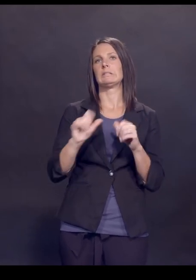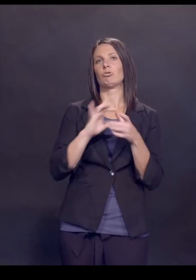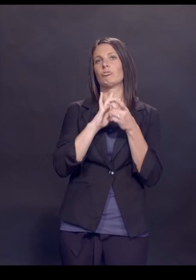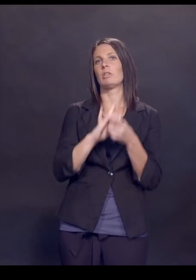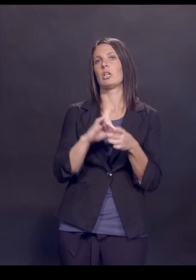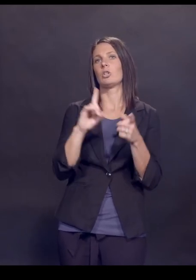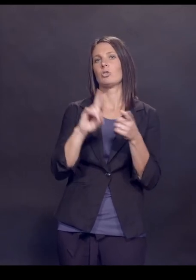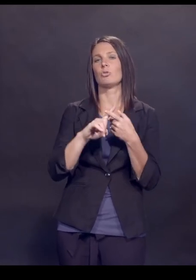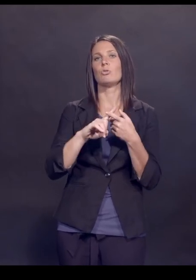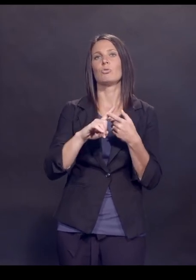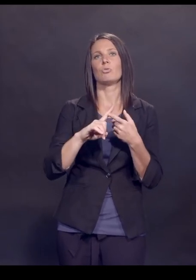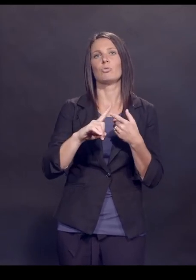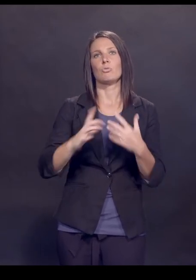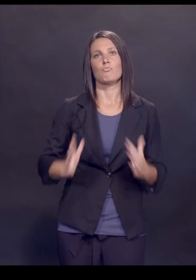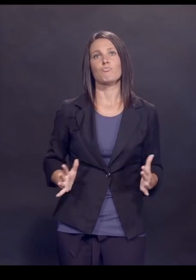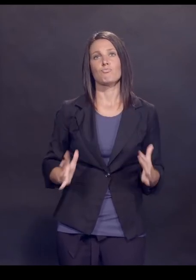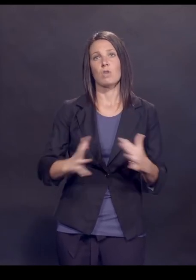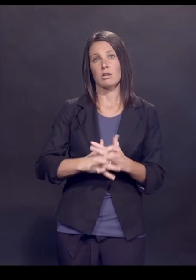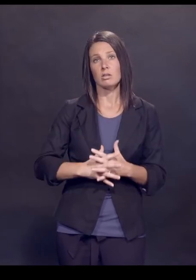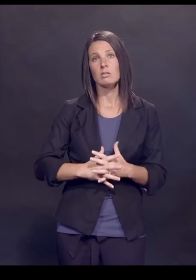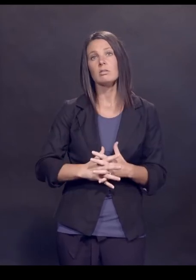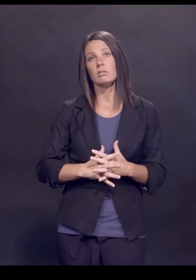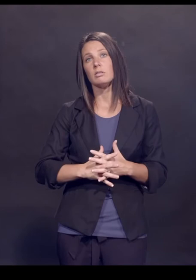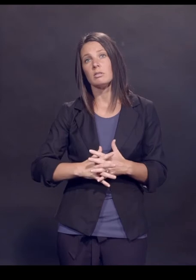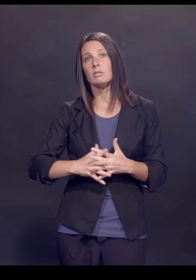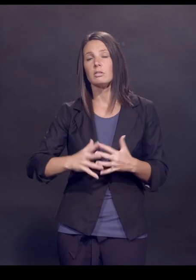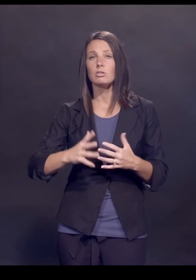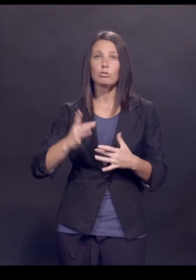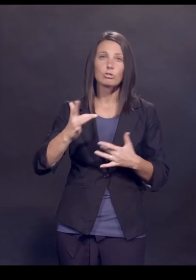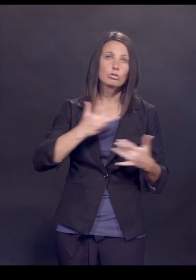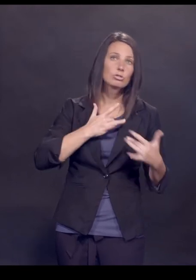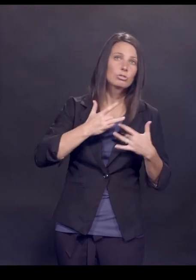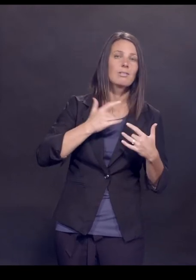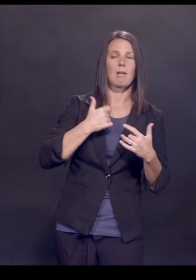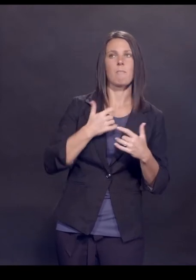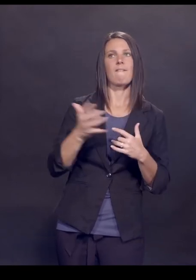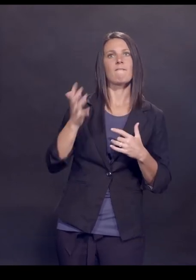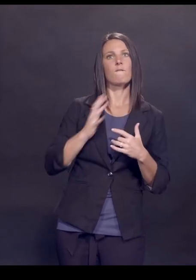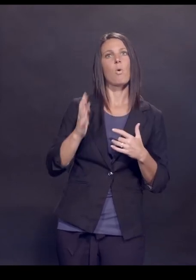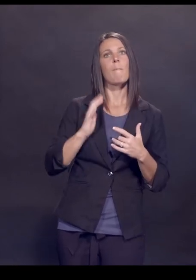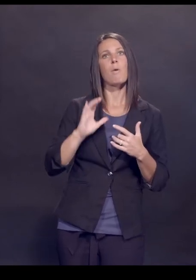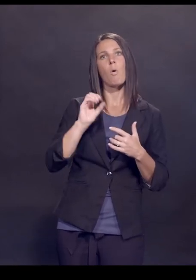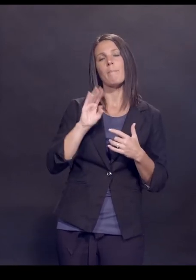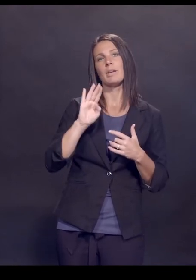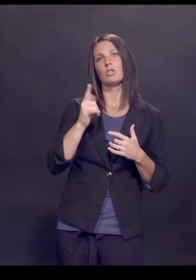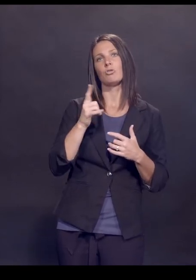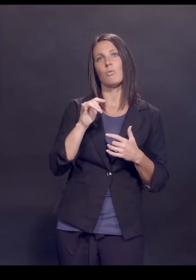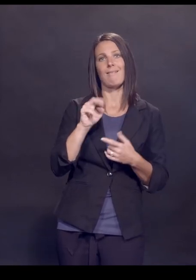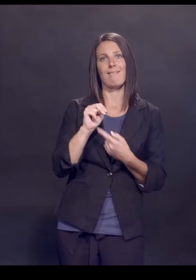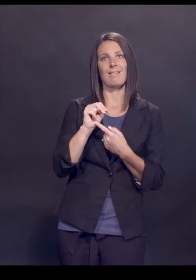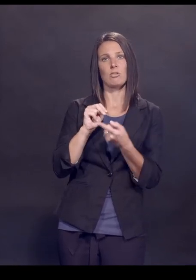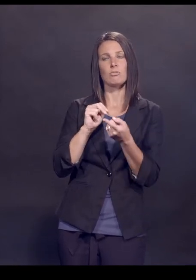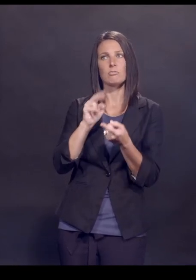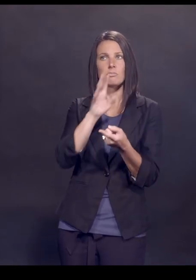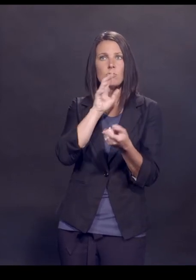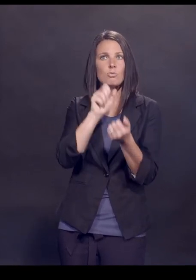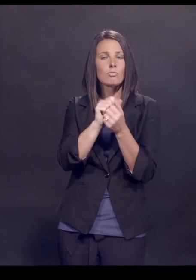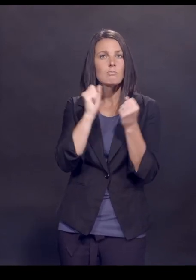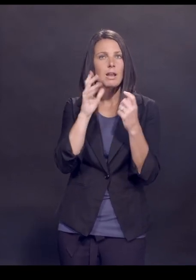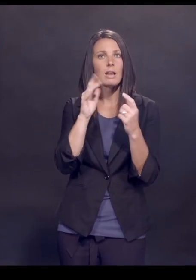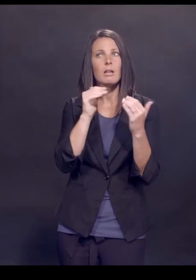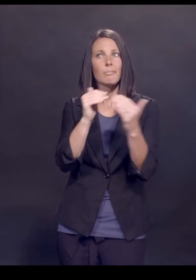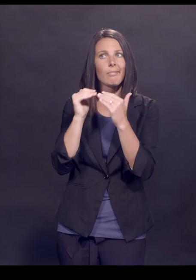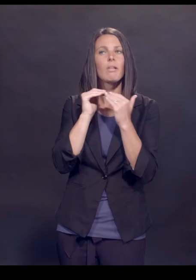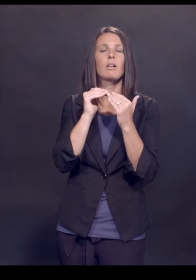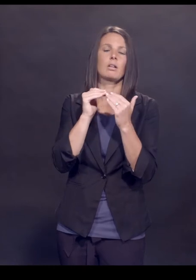reproductive concerns. And as a former OBGYN and speaking to a lot of my colleagues, you know,